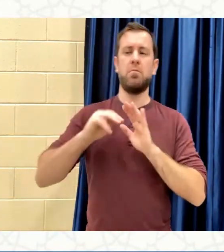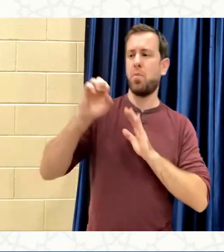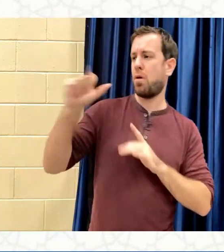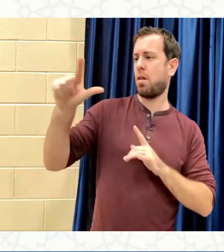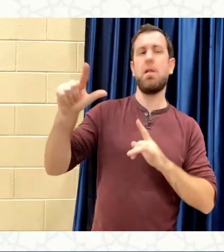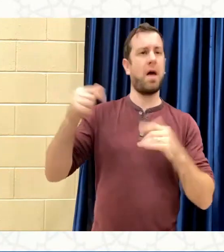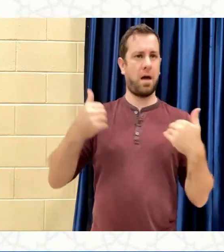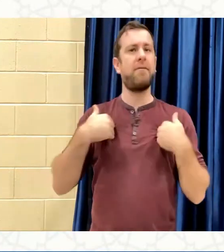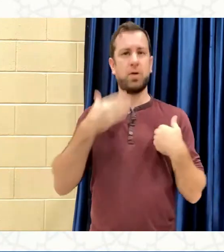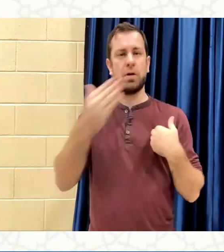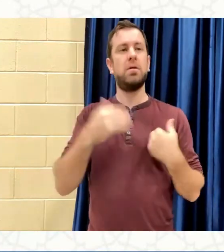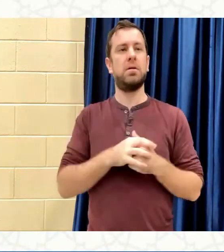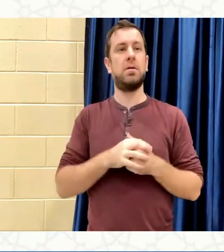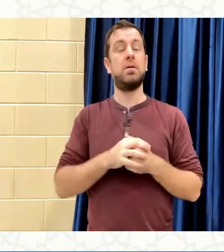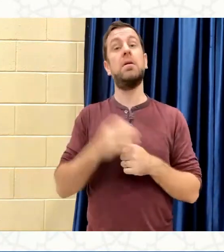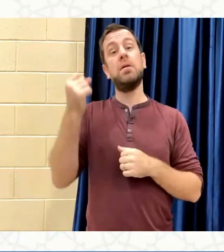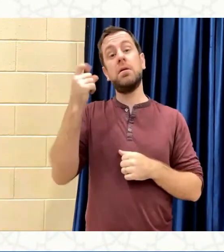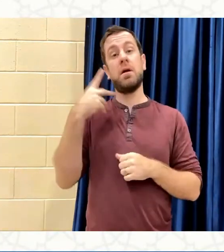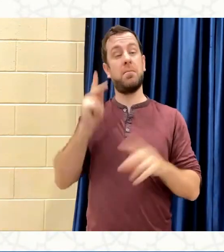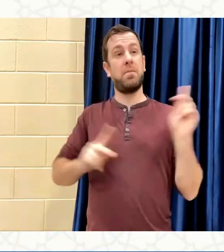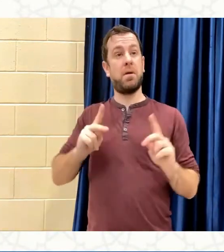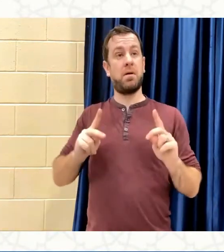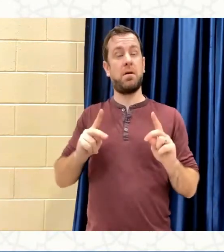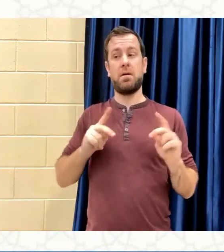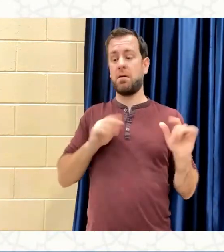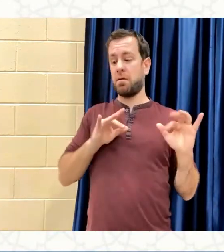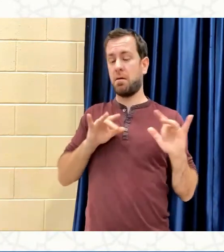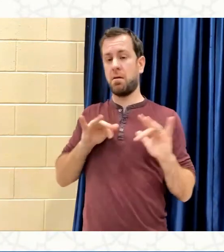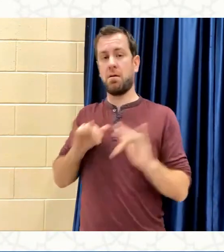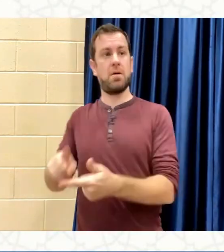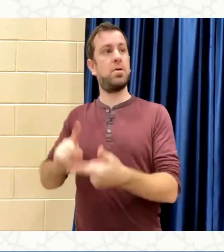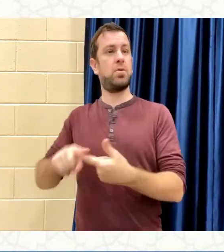and people flocked to Islam through them.